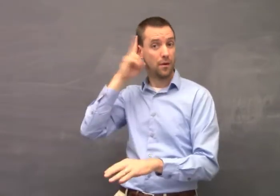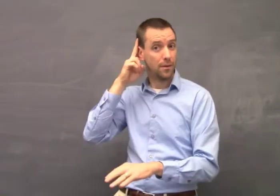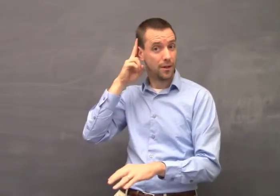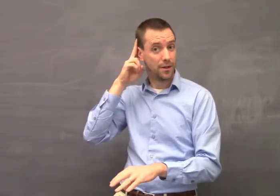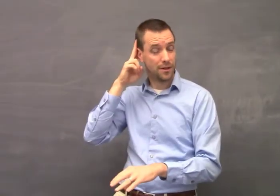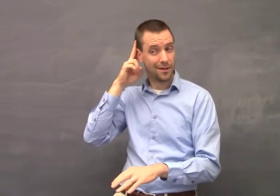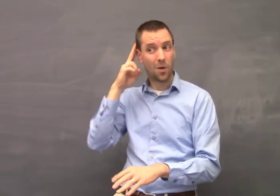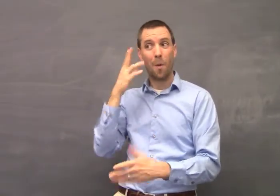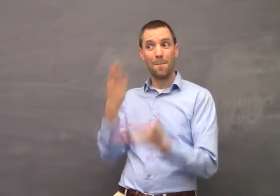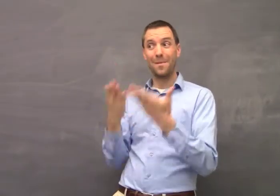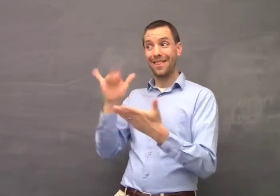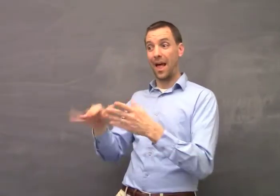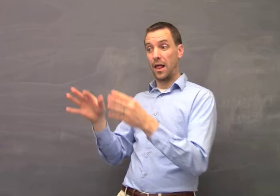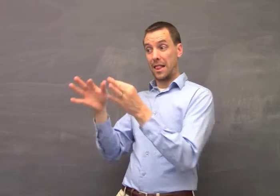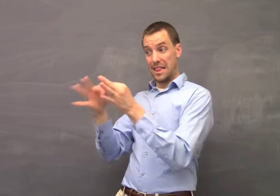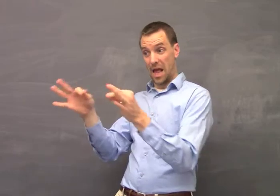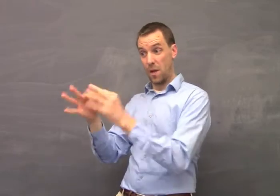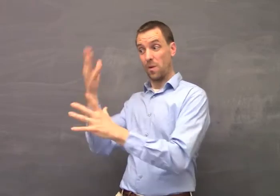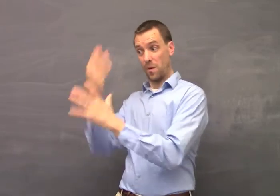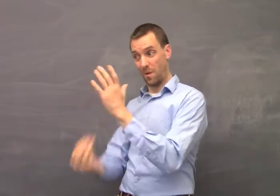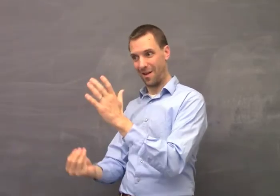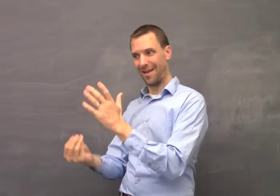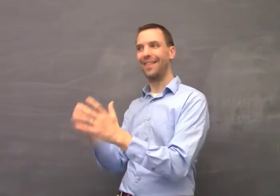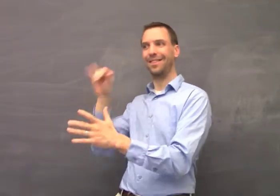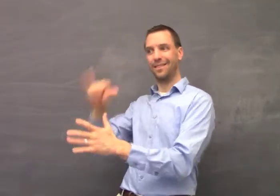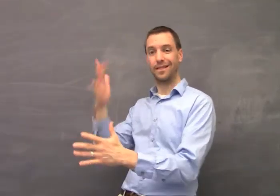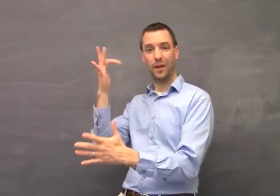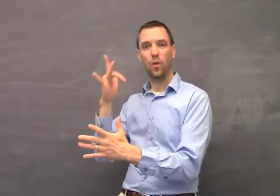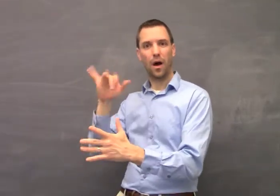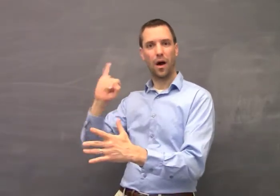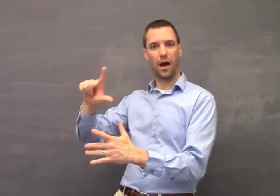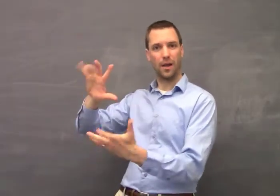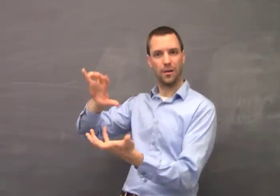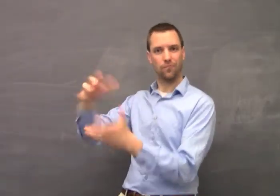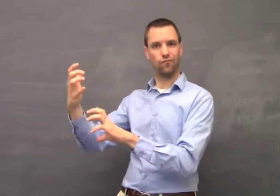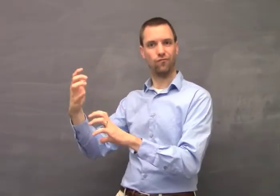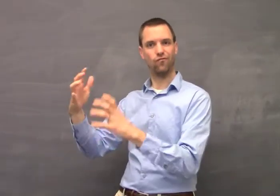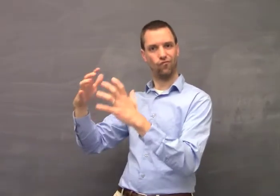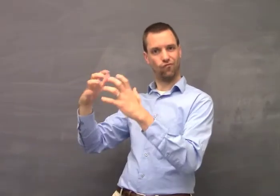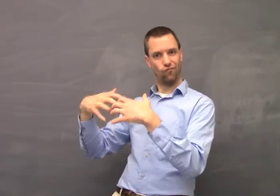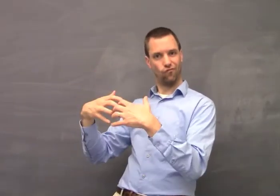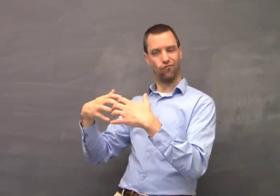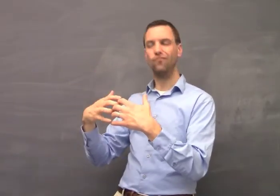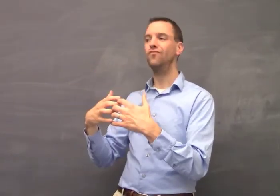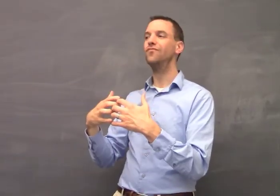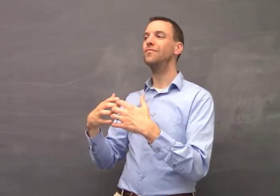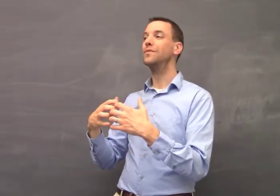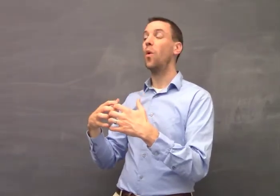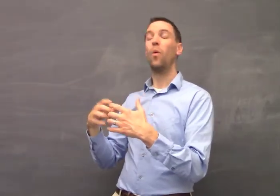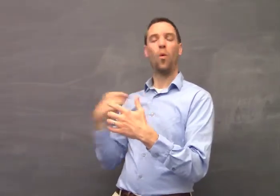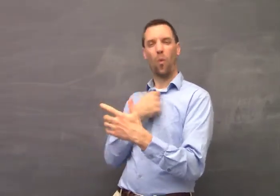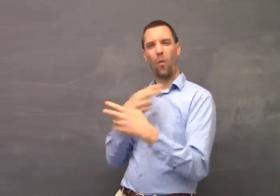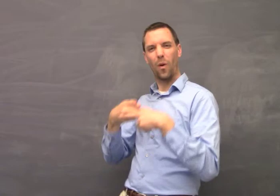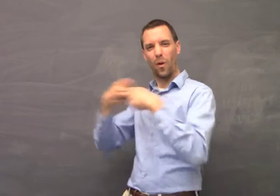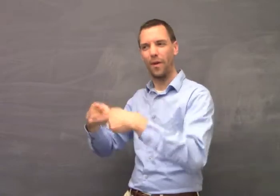language prior to cochlear implantations. And maybe that lack of early access to language is what disrupted implicit learning.